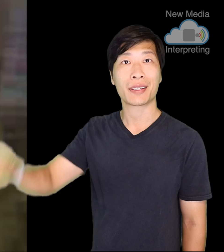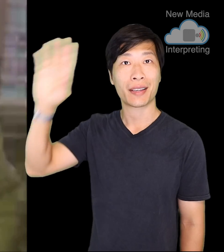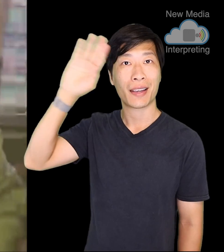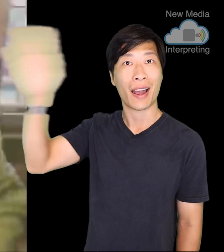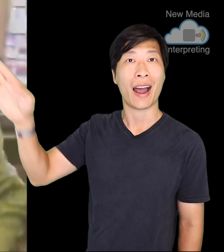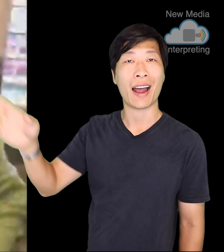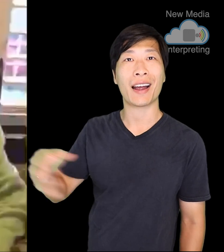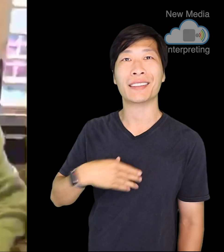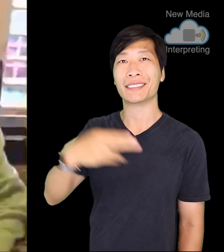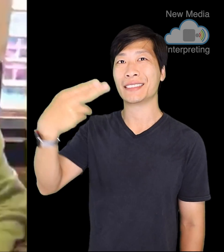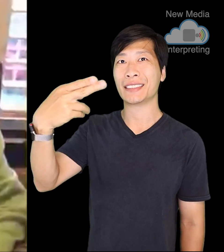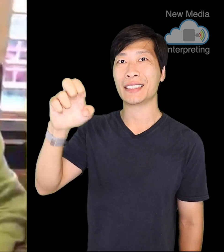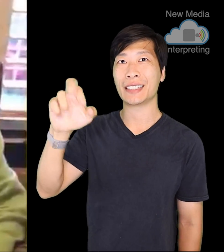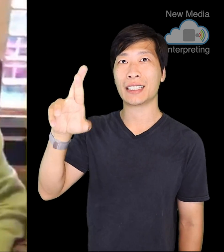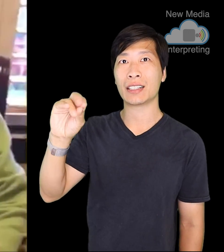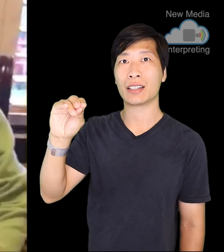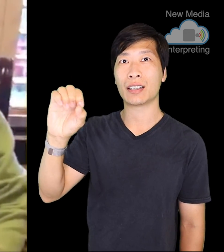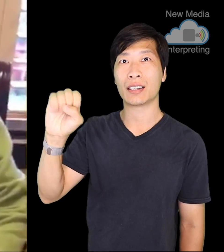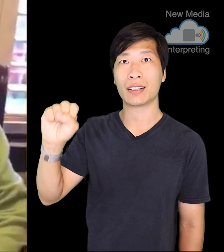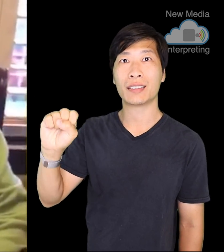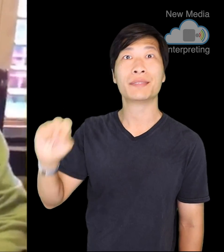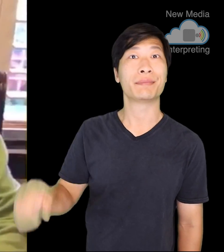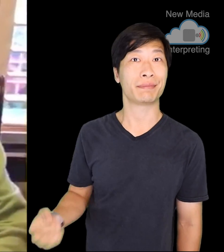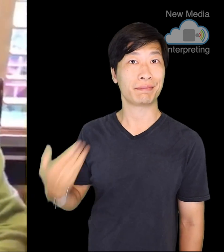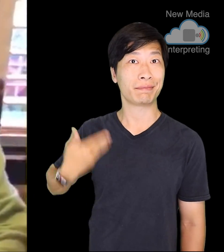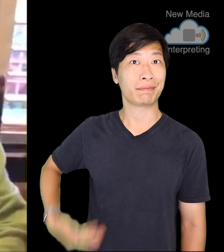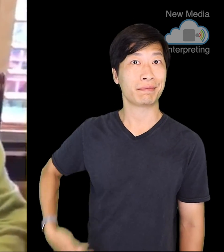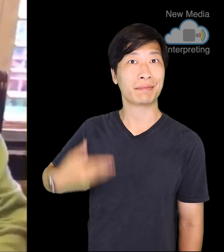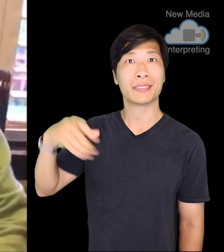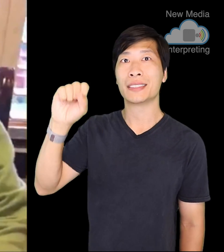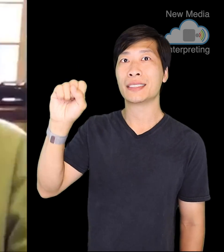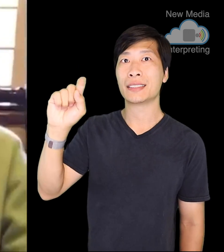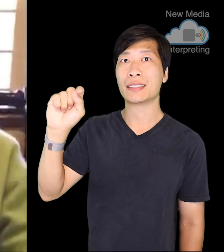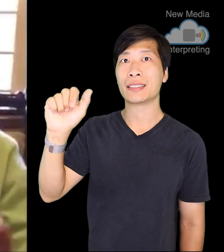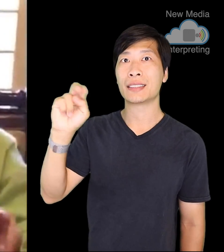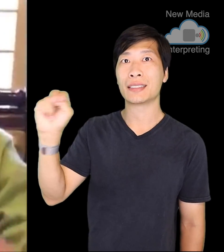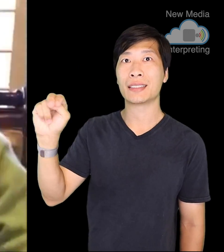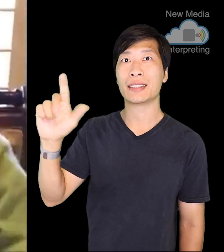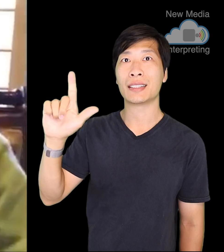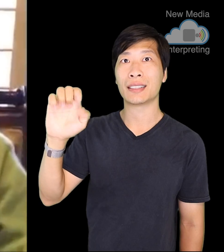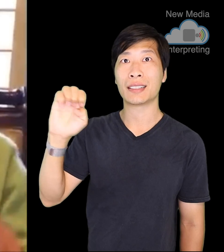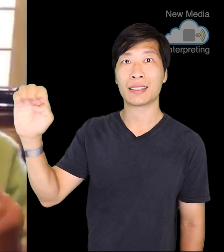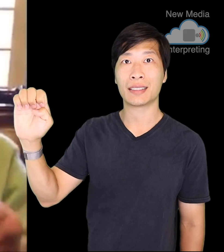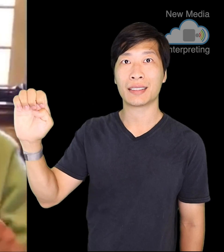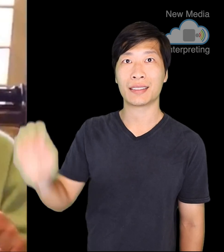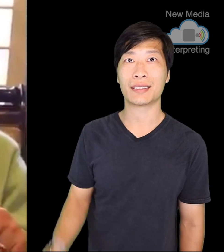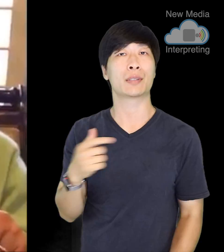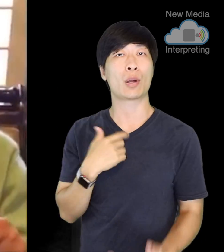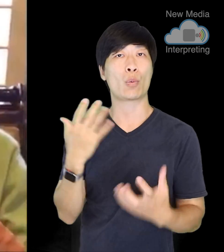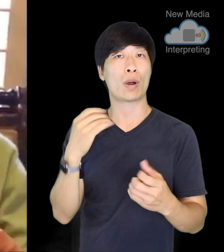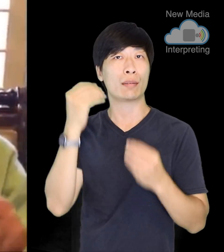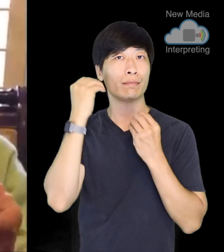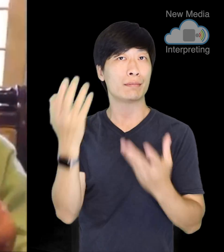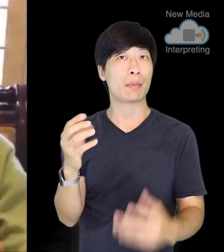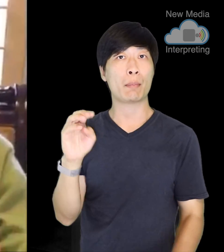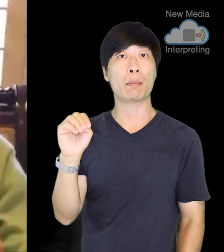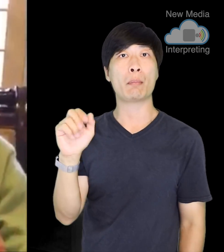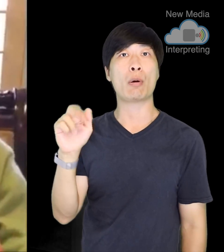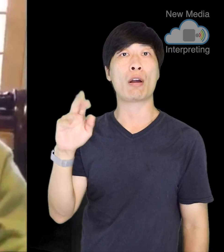Hi, heroes. This is Stan Lee coming at you. I want you to know, Marvel has always been